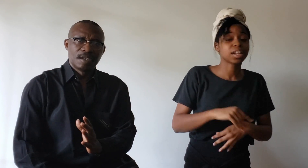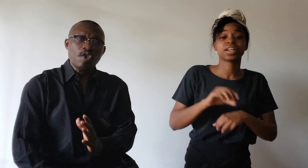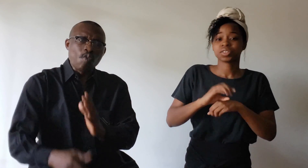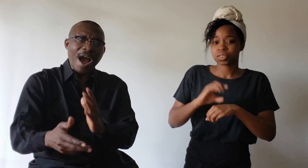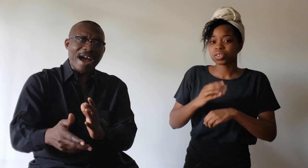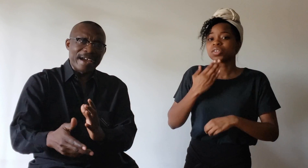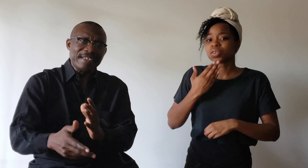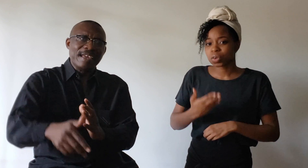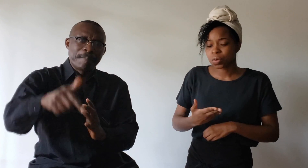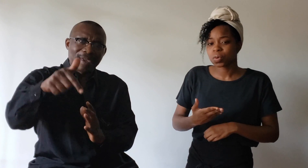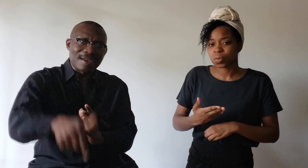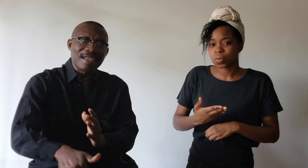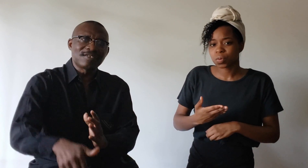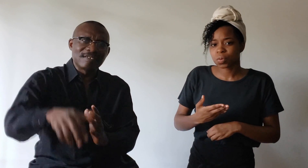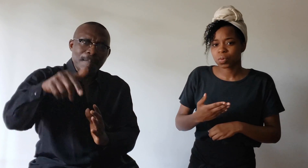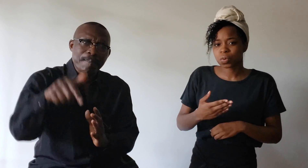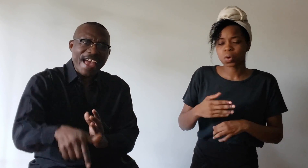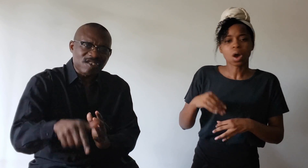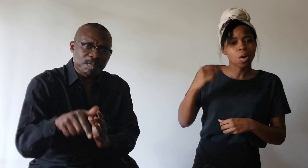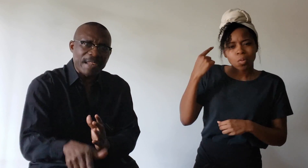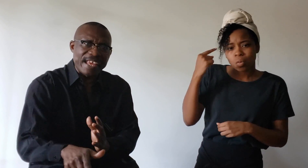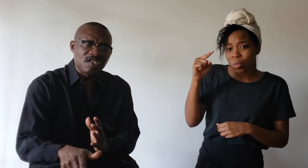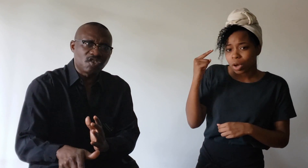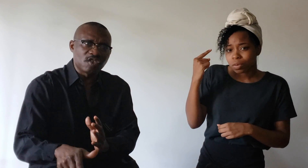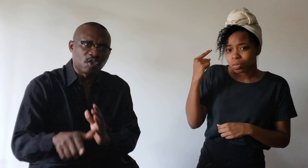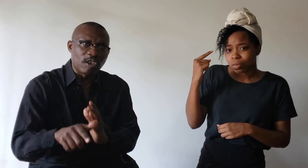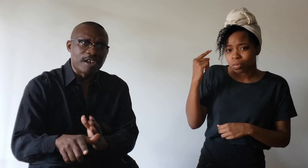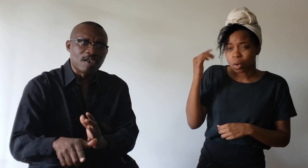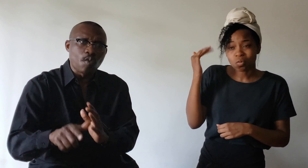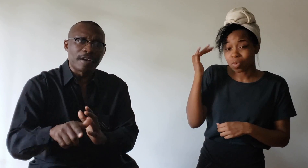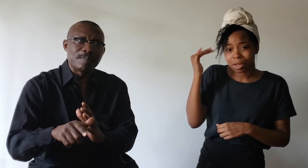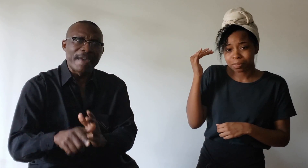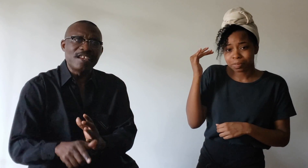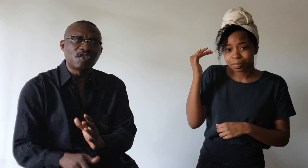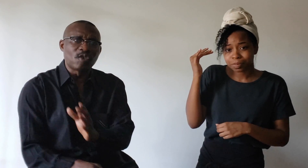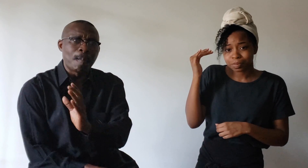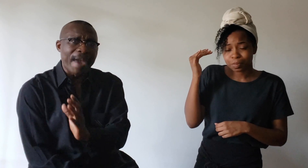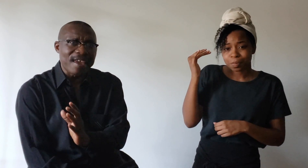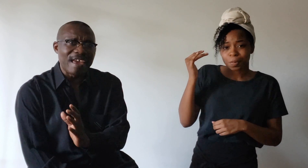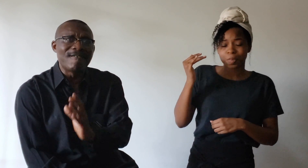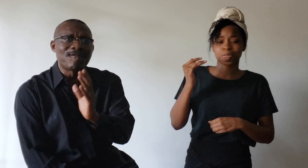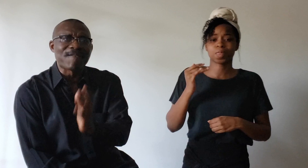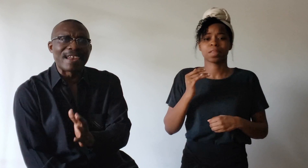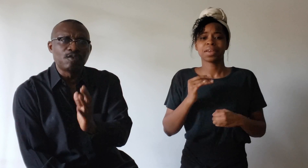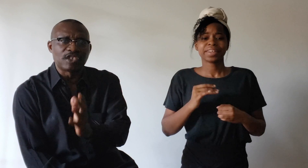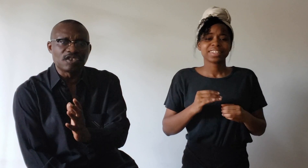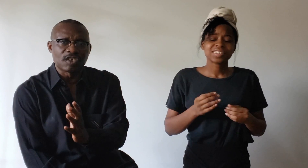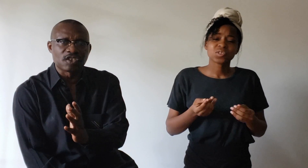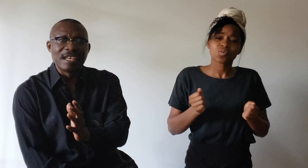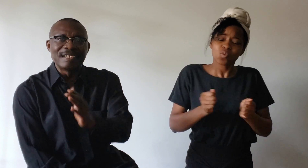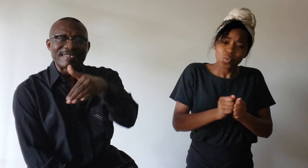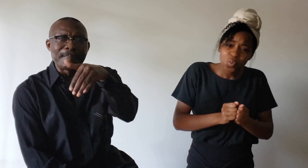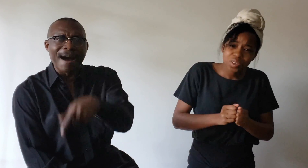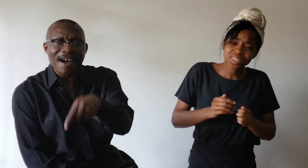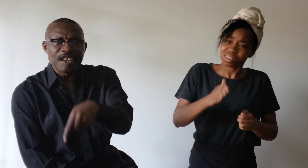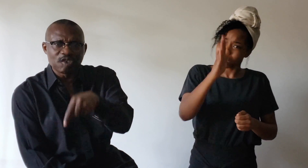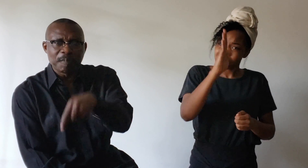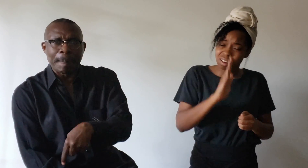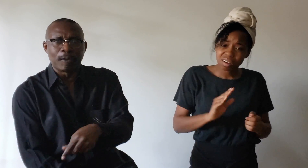Why? Because the best place to learn what it means to obey and follow Jesus is among his people